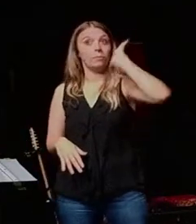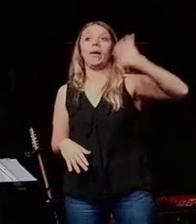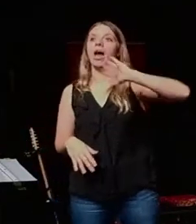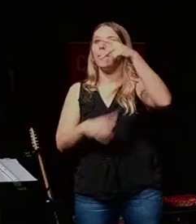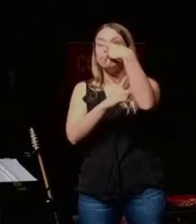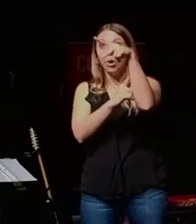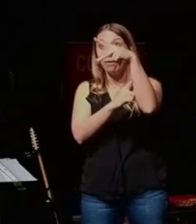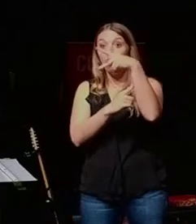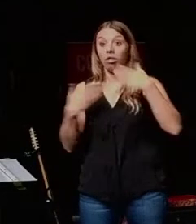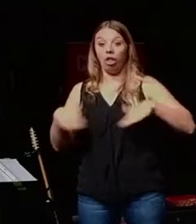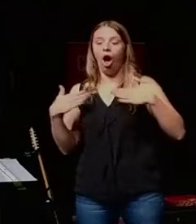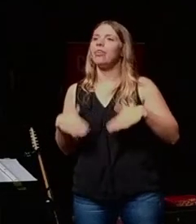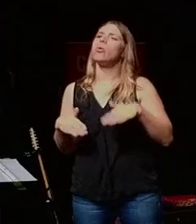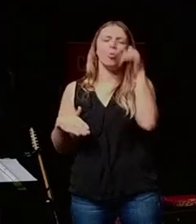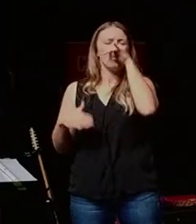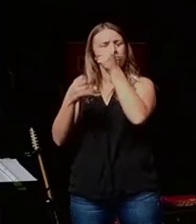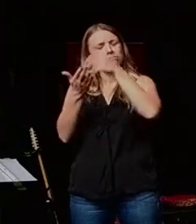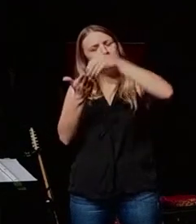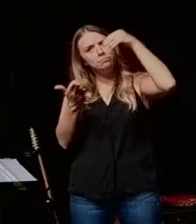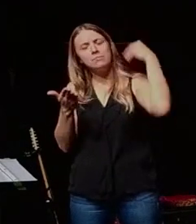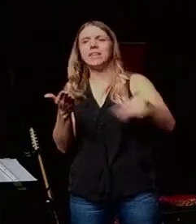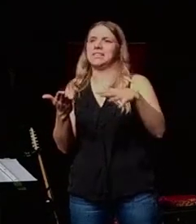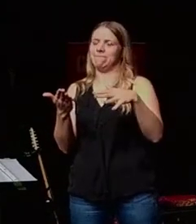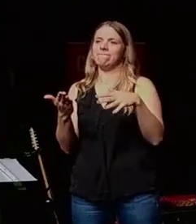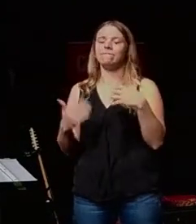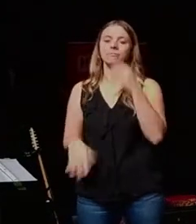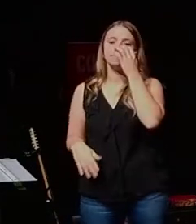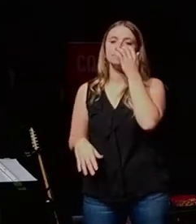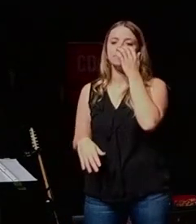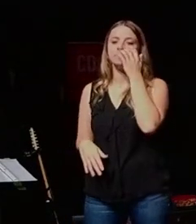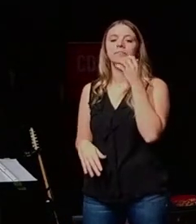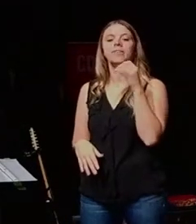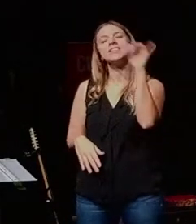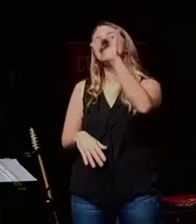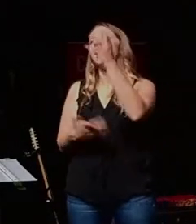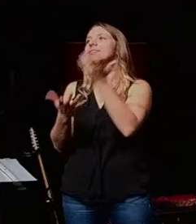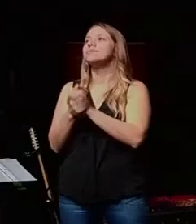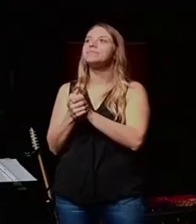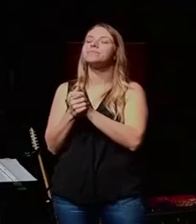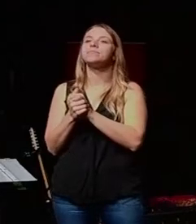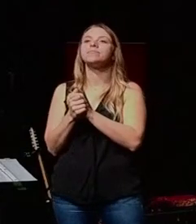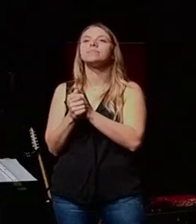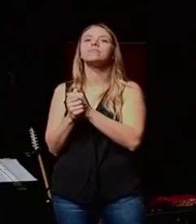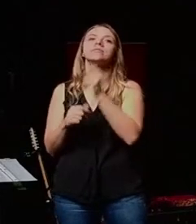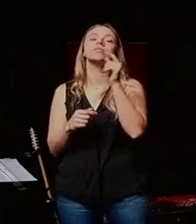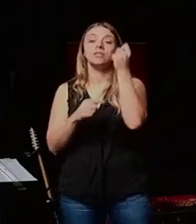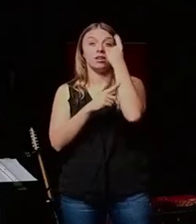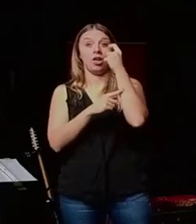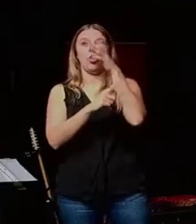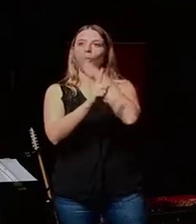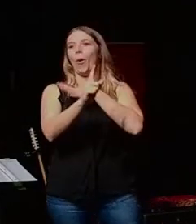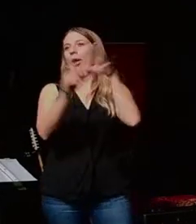purple cloth was one of the most expensive things you can ever buy, right? It's like, it's like basically she owned a